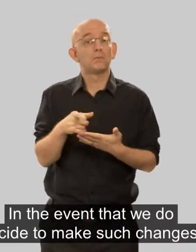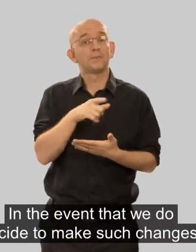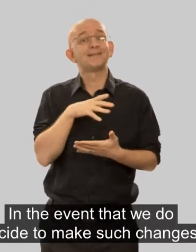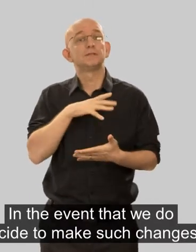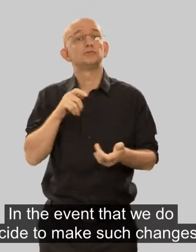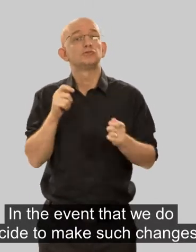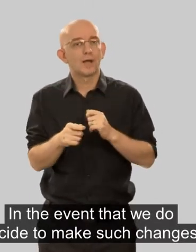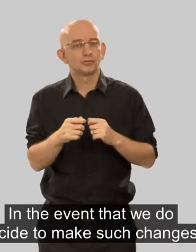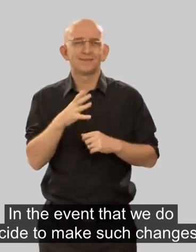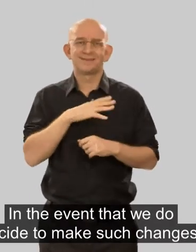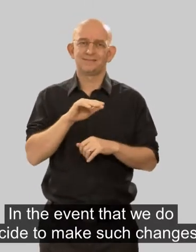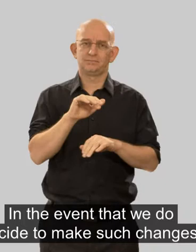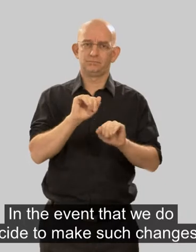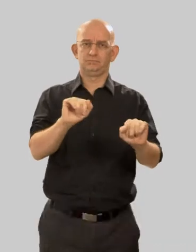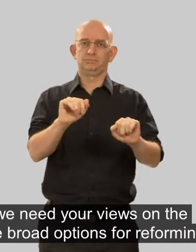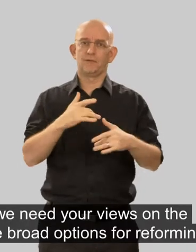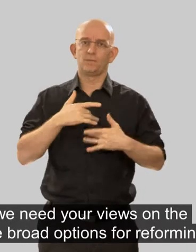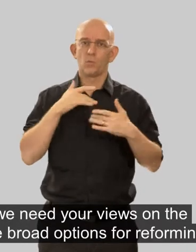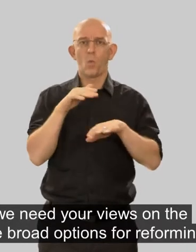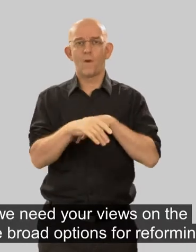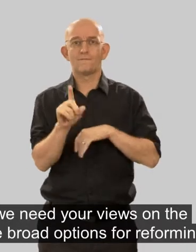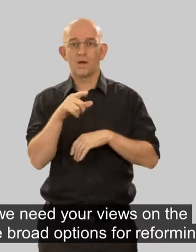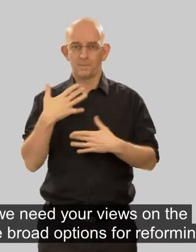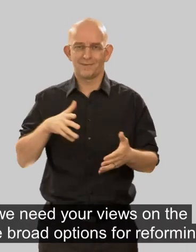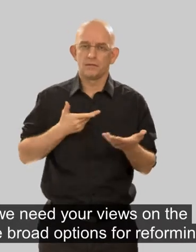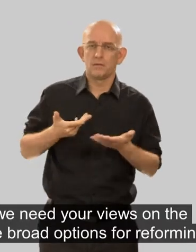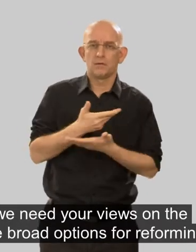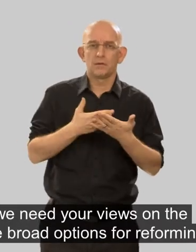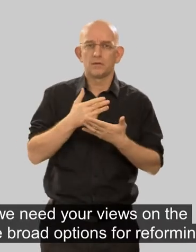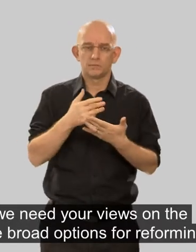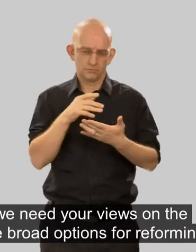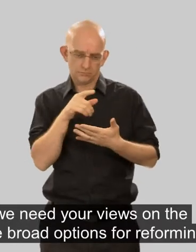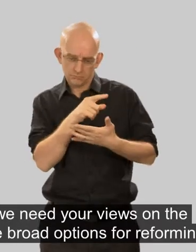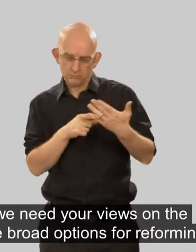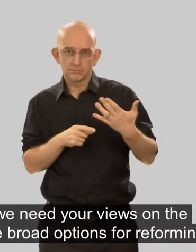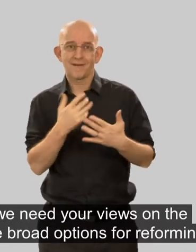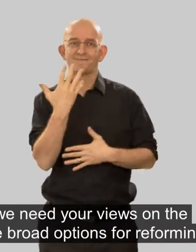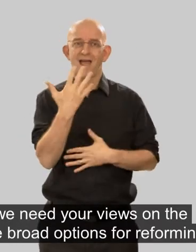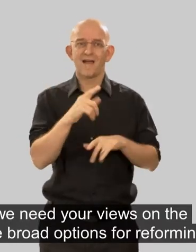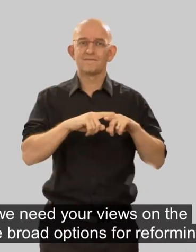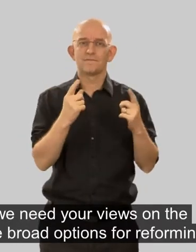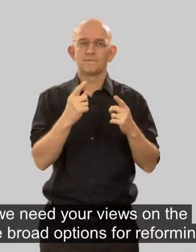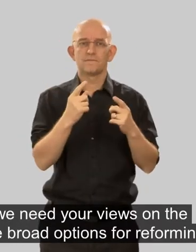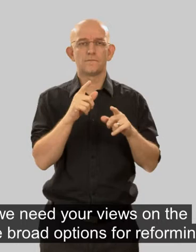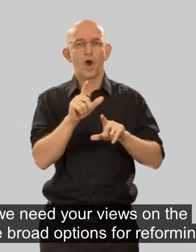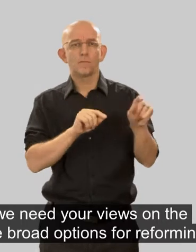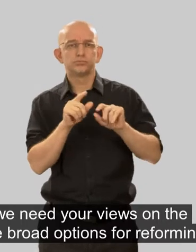In the event that we do decide to make such changes, we need your views on the five broad options for reforming